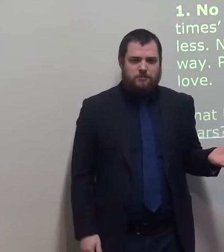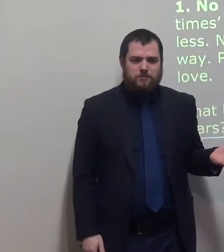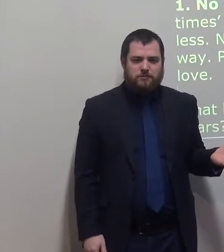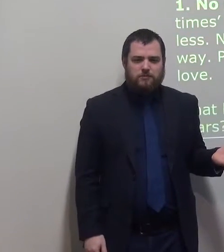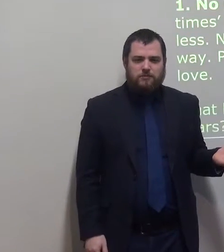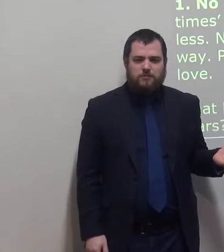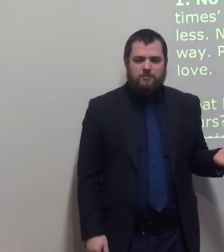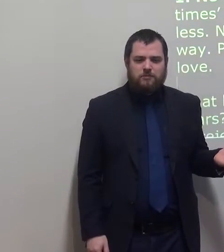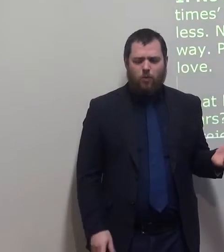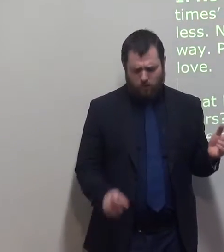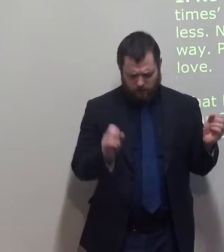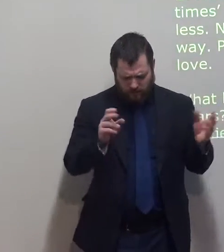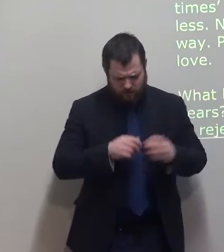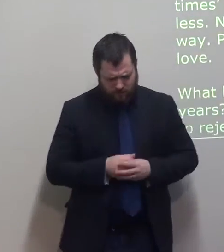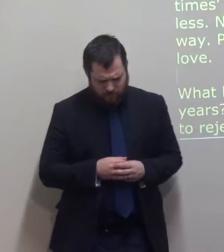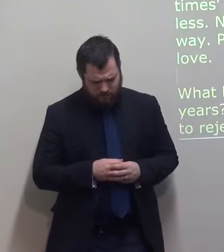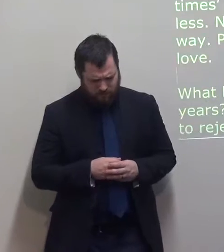What happened in the last 40 years?